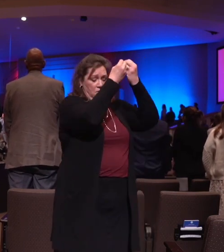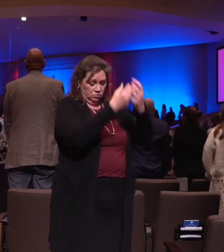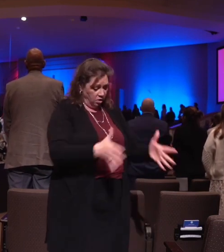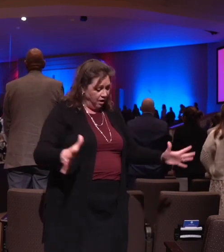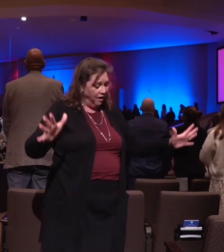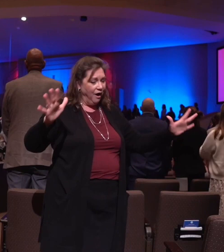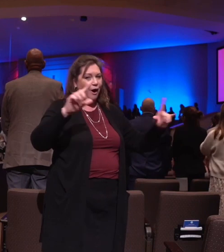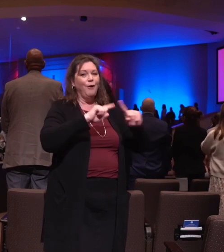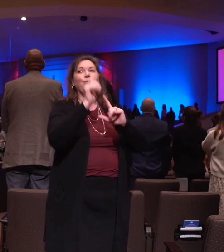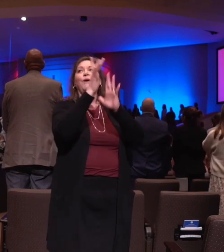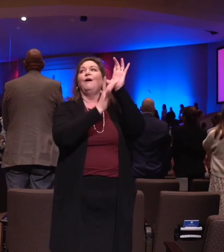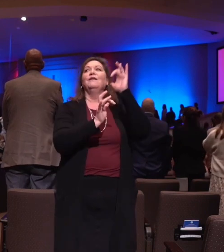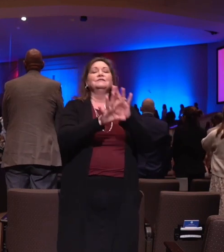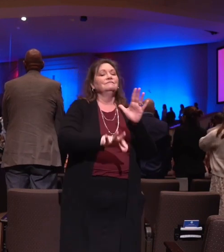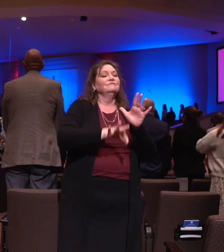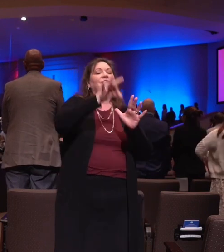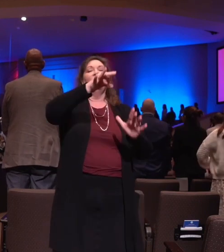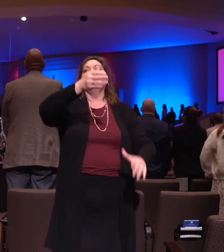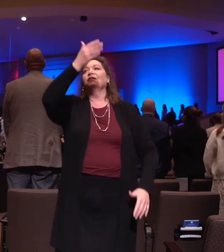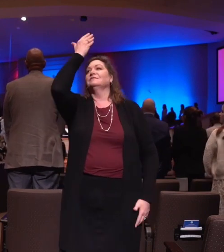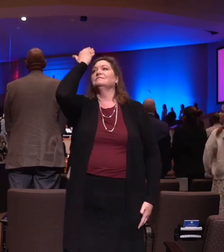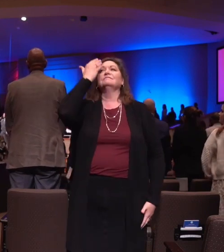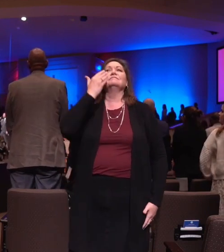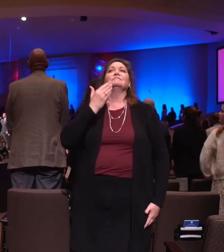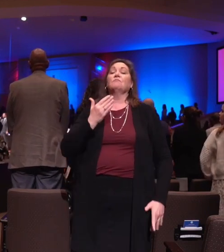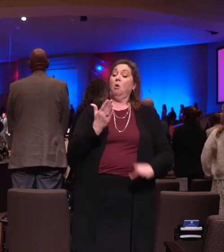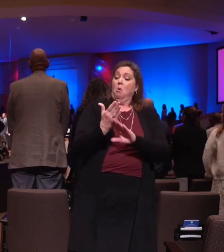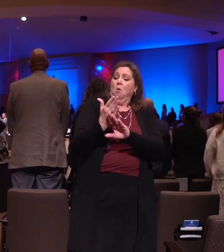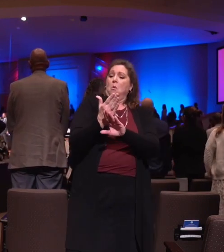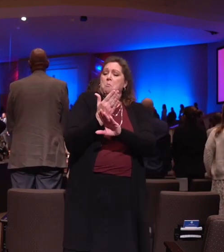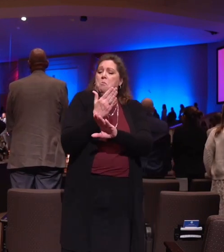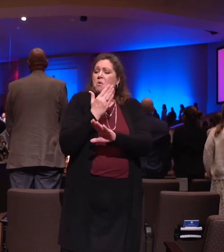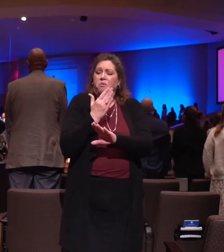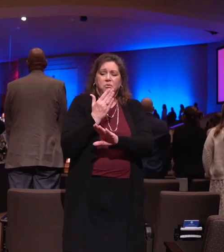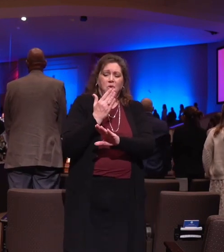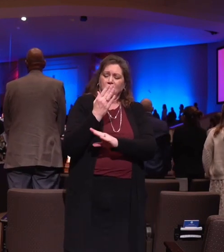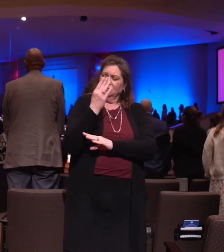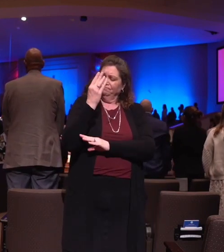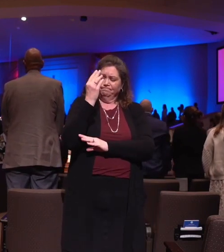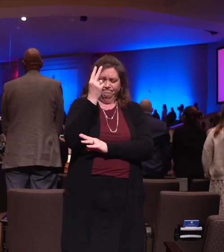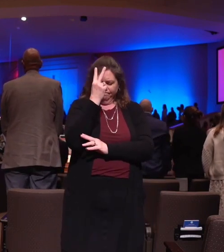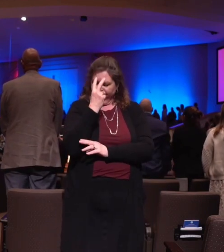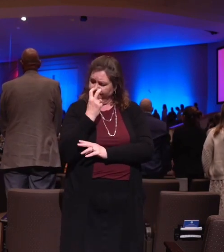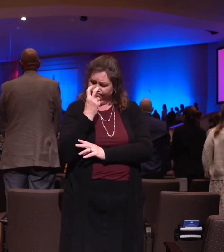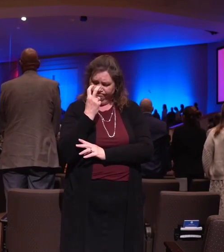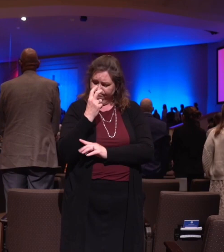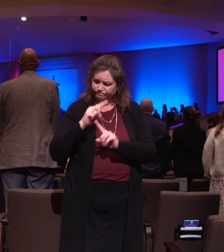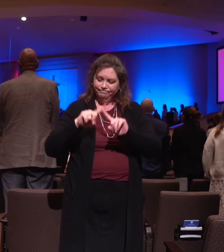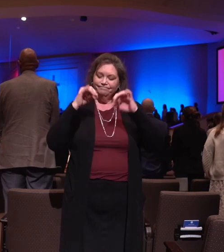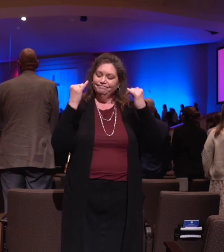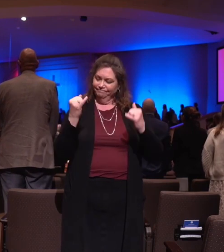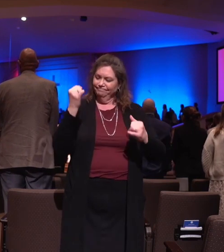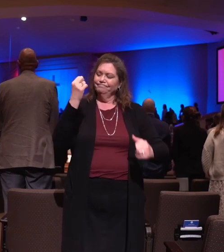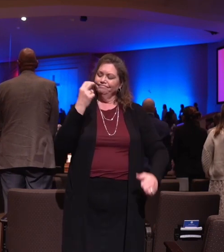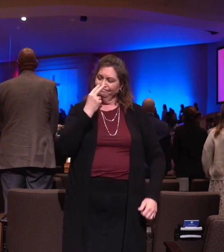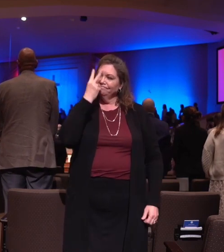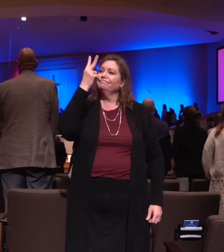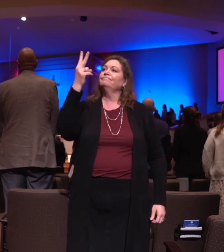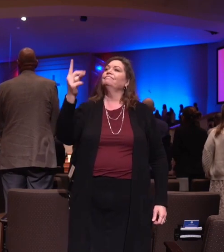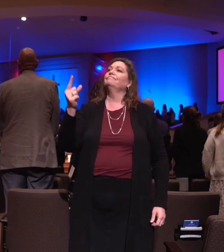lost, but now I'm found, was blind, but now I